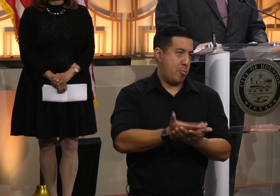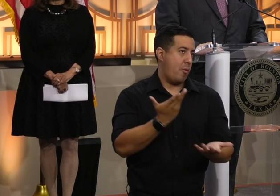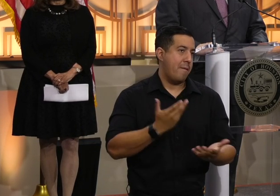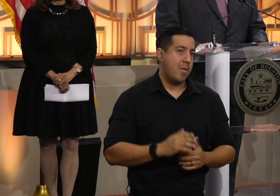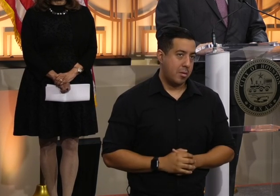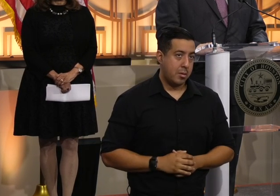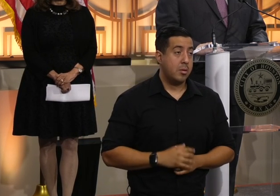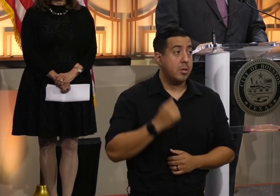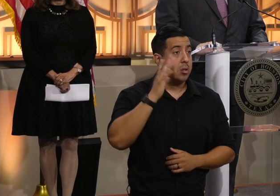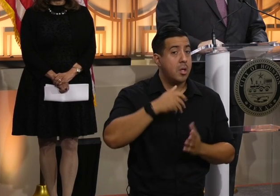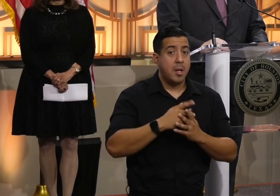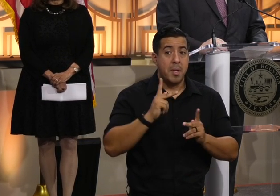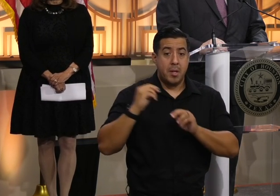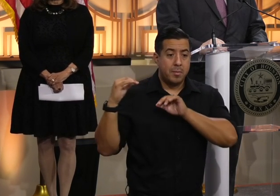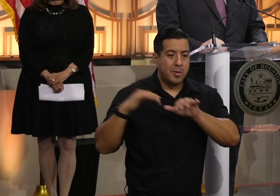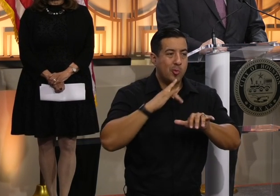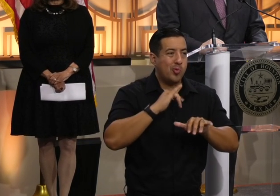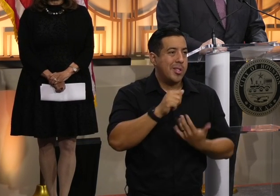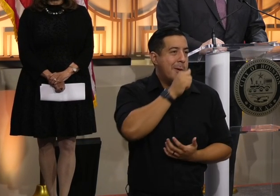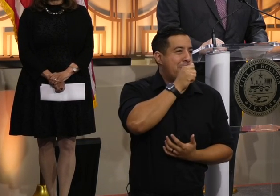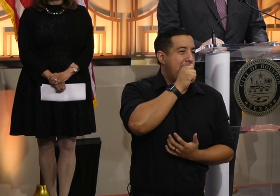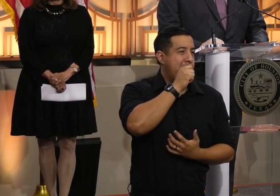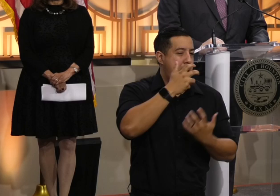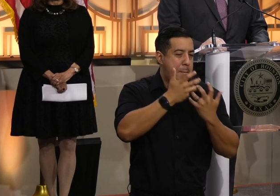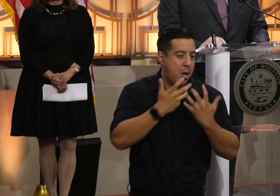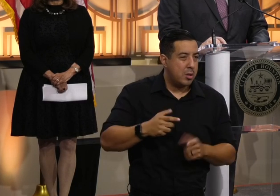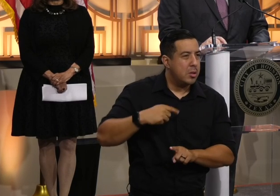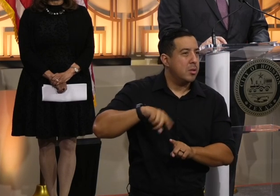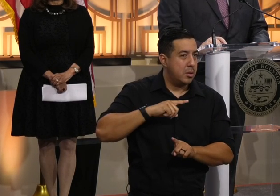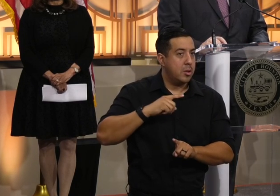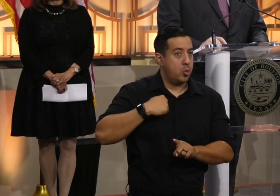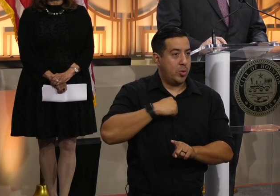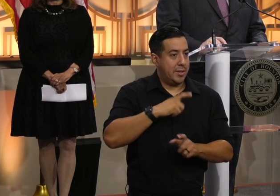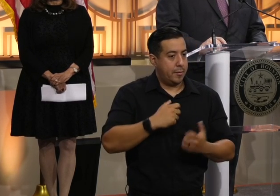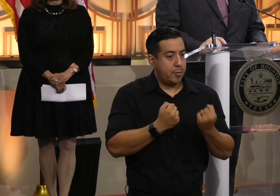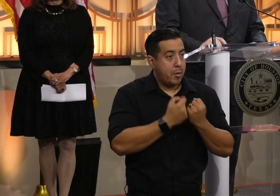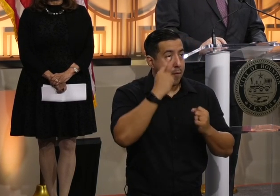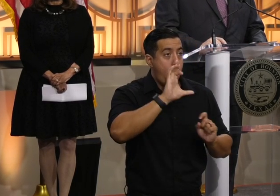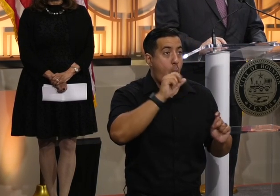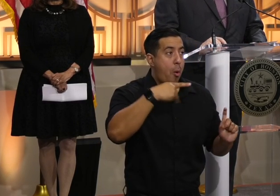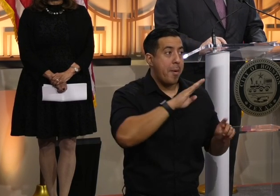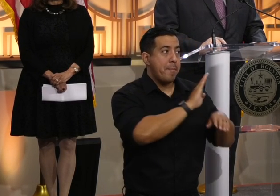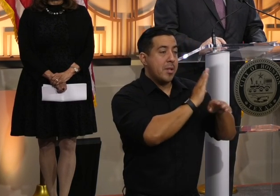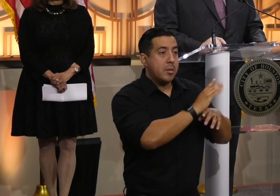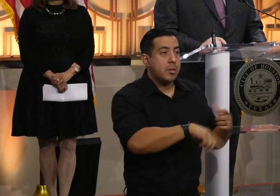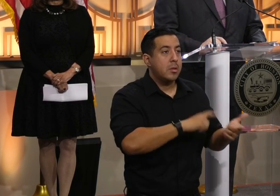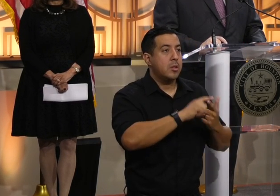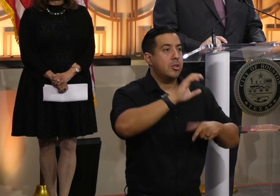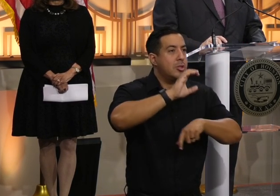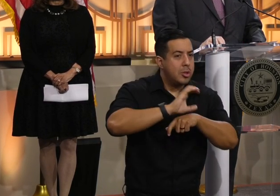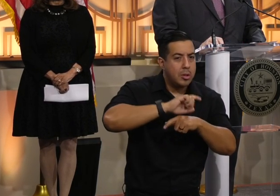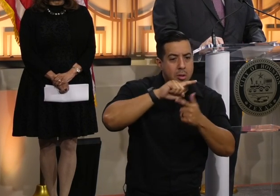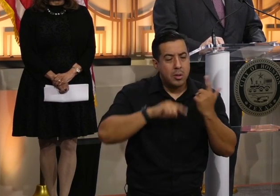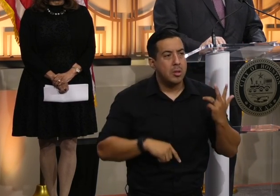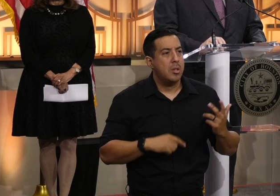Refugee resettlement has always been a private-public partnership. We have long-continent support from our corporate partners, faith-based organizations,